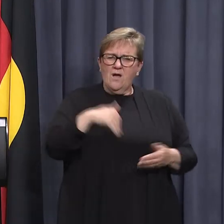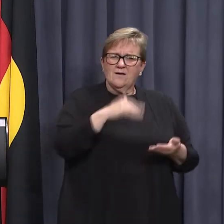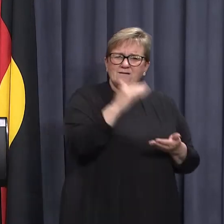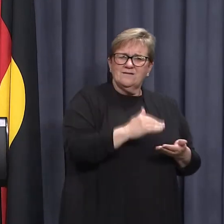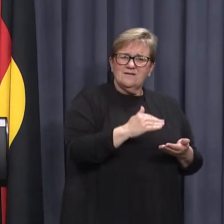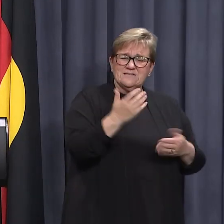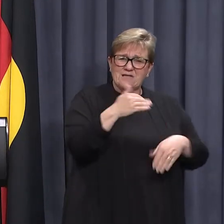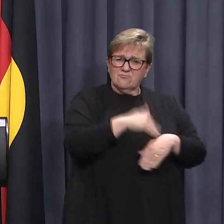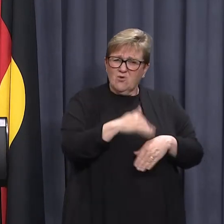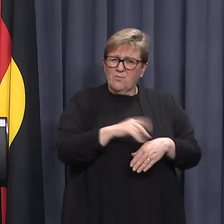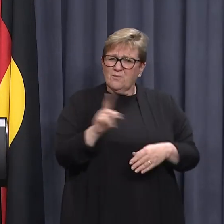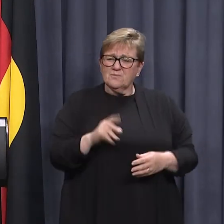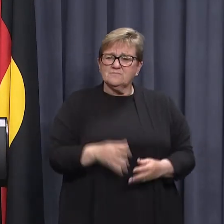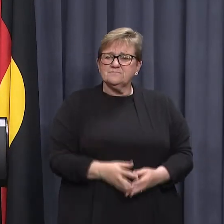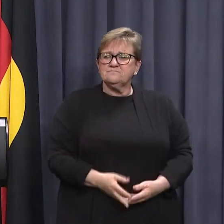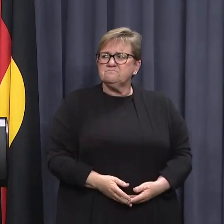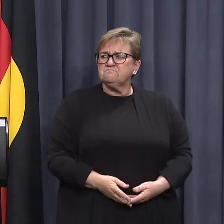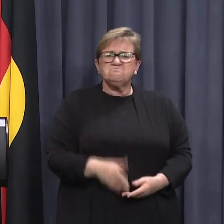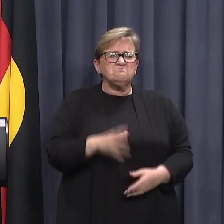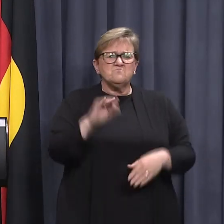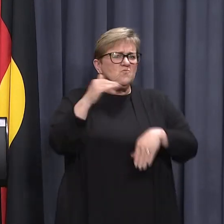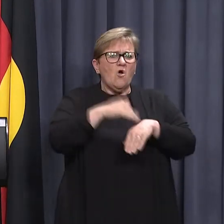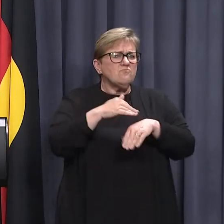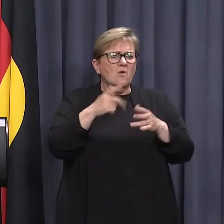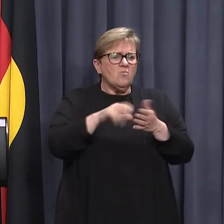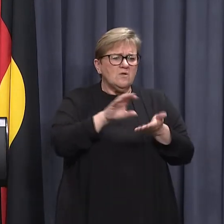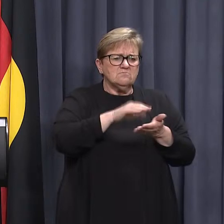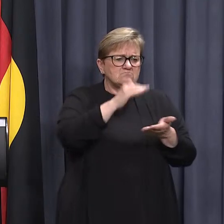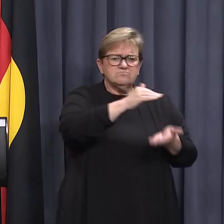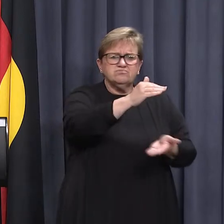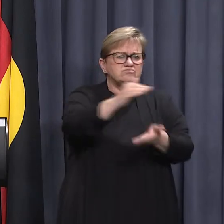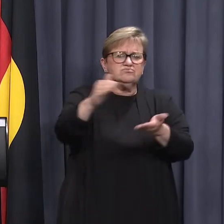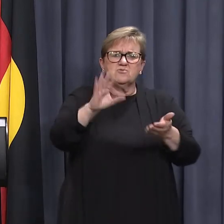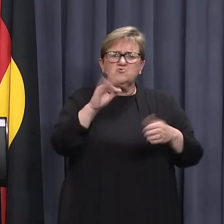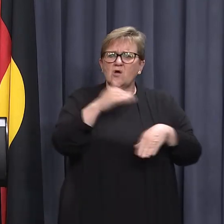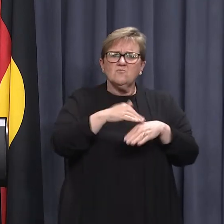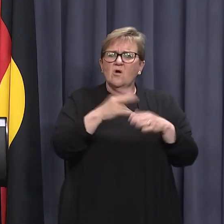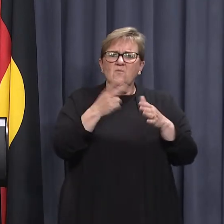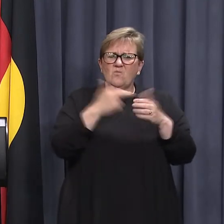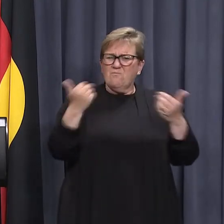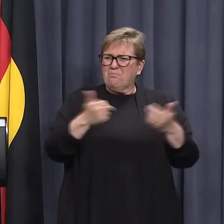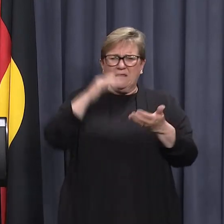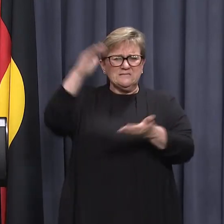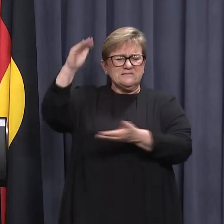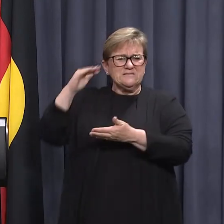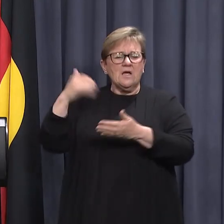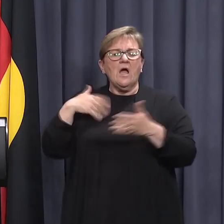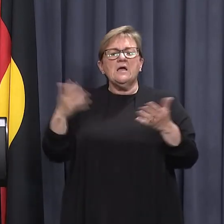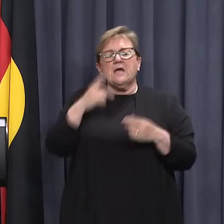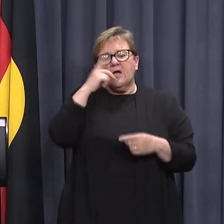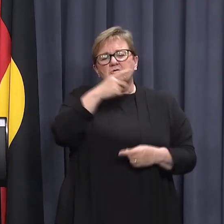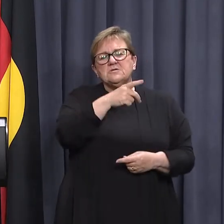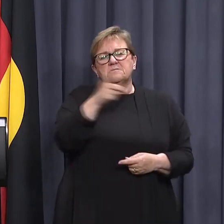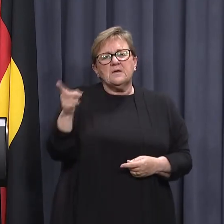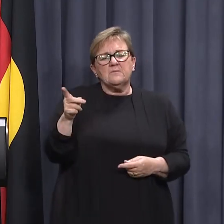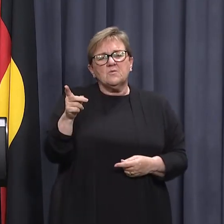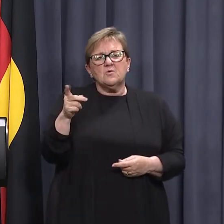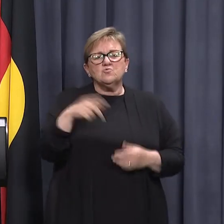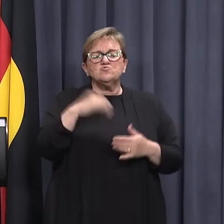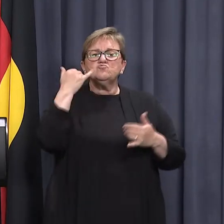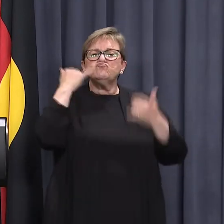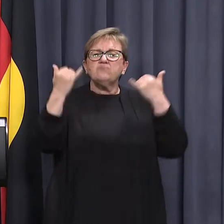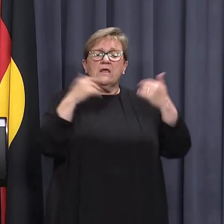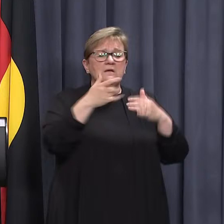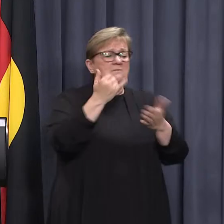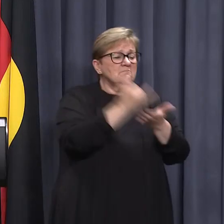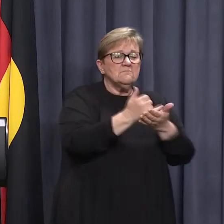distribution issue? There's no issue to distribution at this point and there isn't an issue with supply. I would encourage people to ring